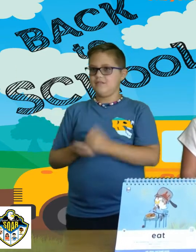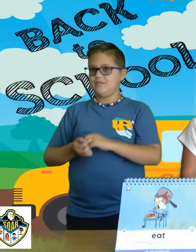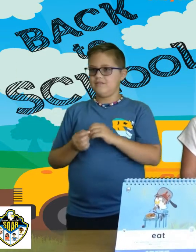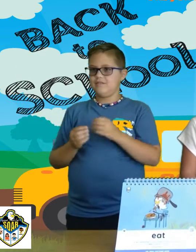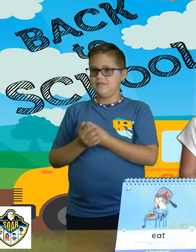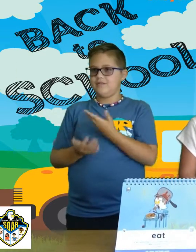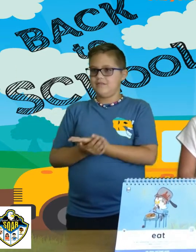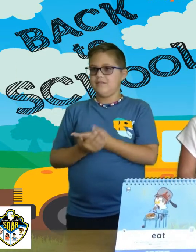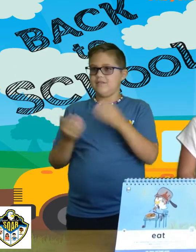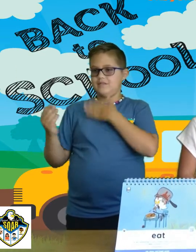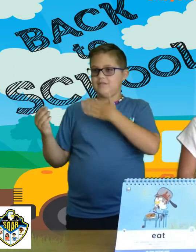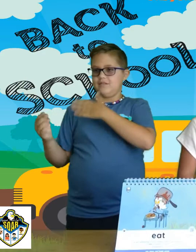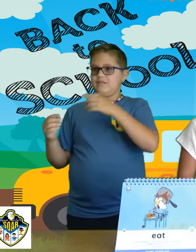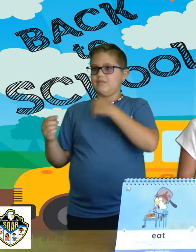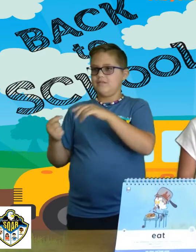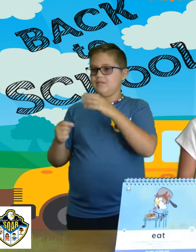Please stand for the Pledge of Allegiance.